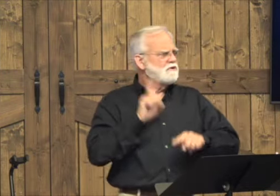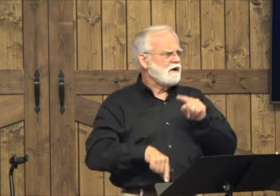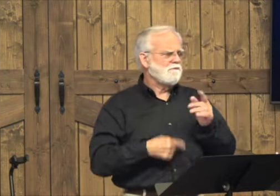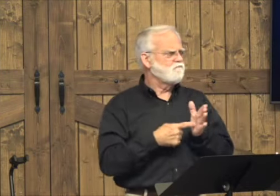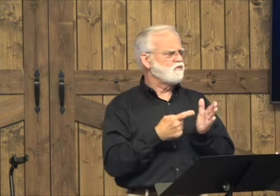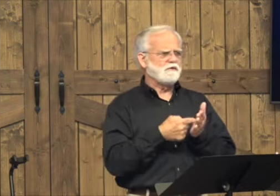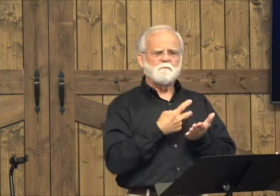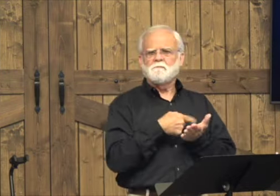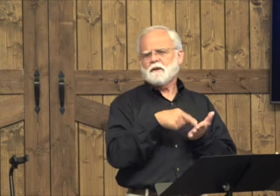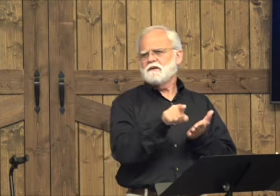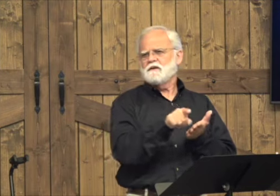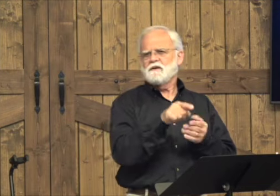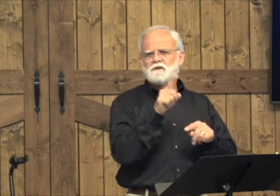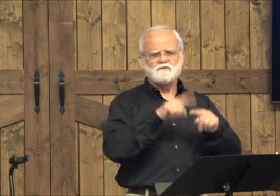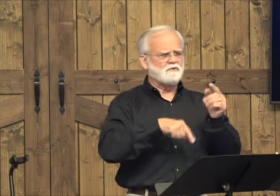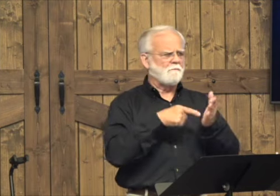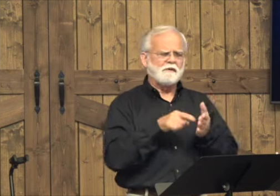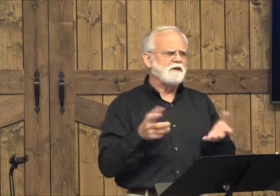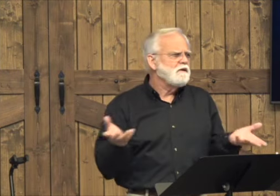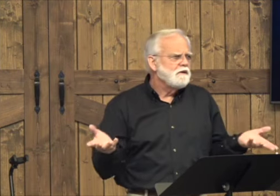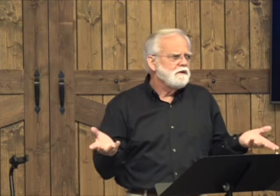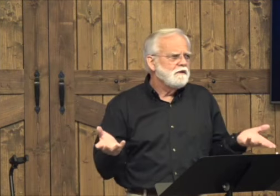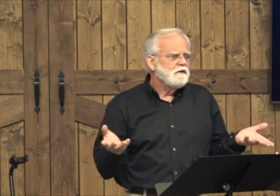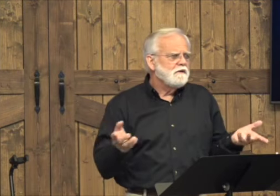neither man before to pay back his debt.